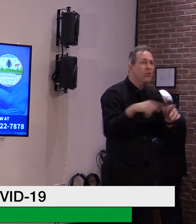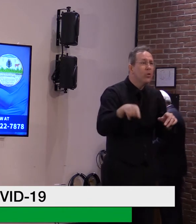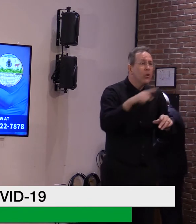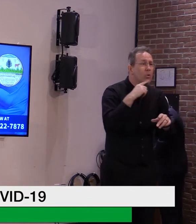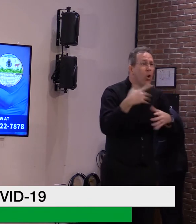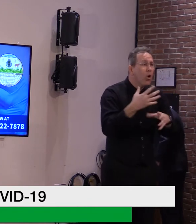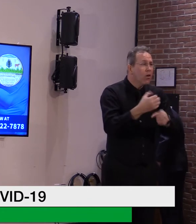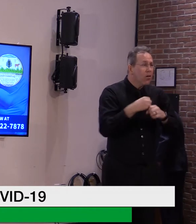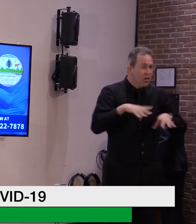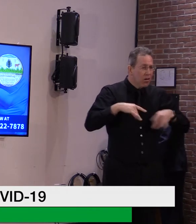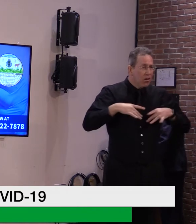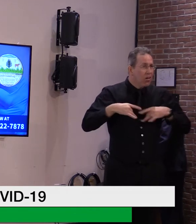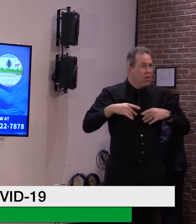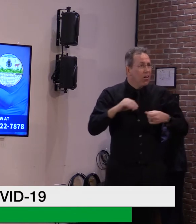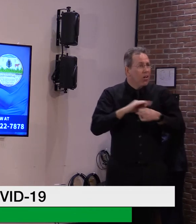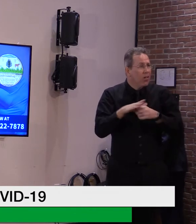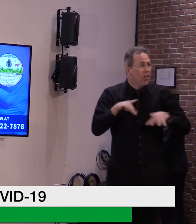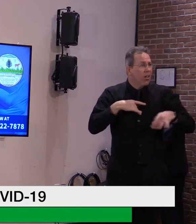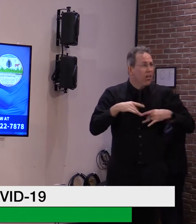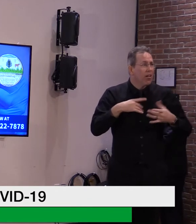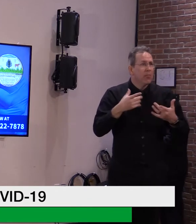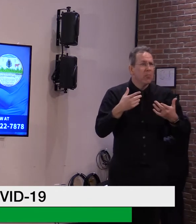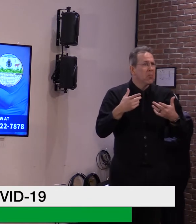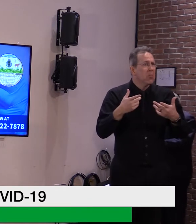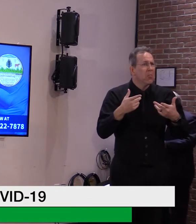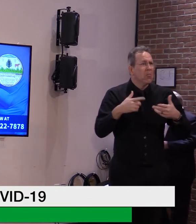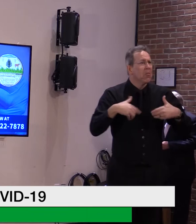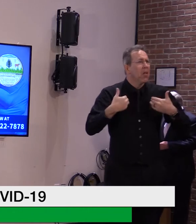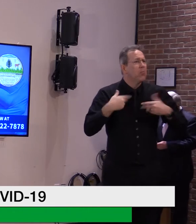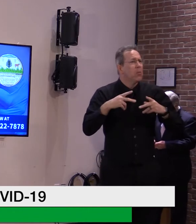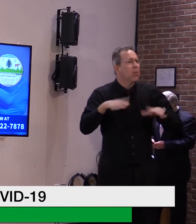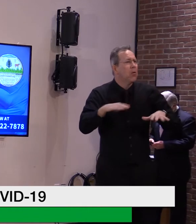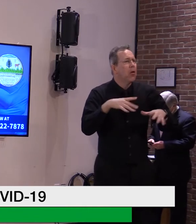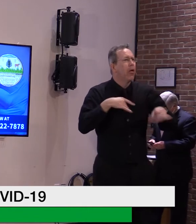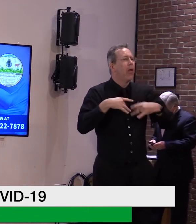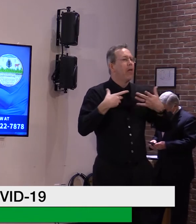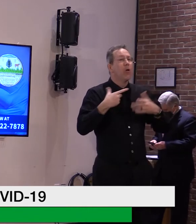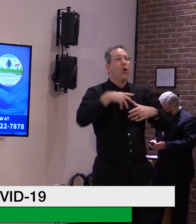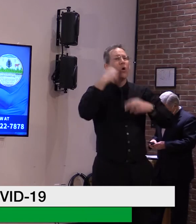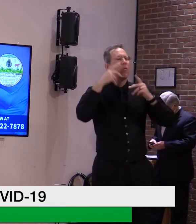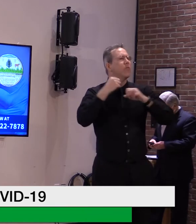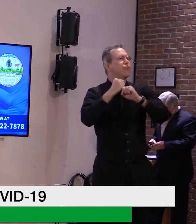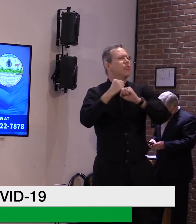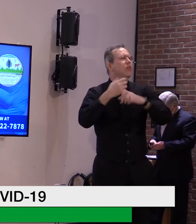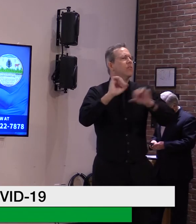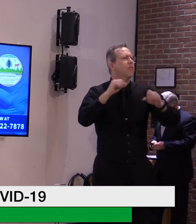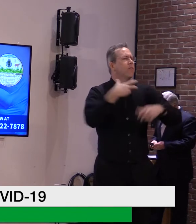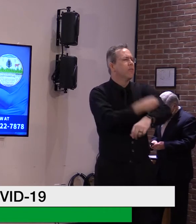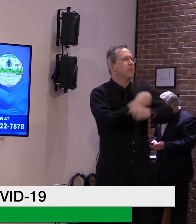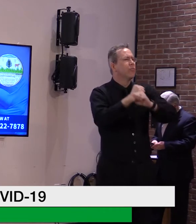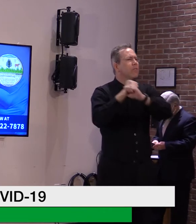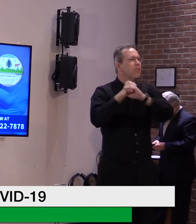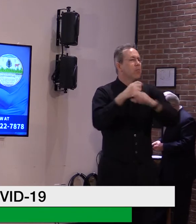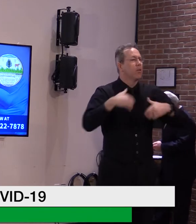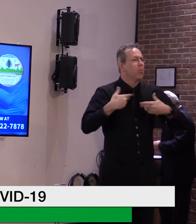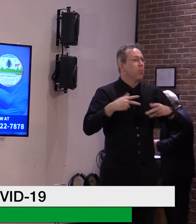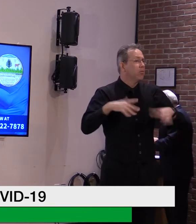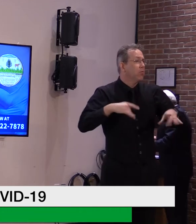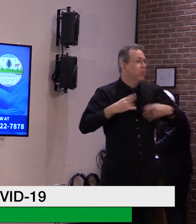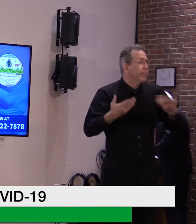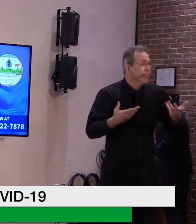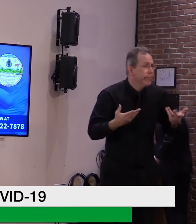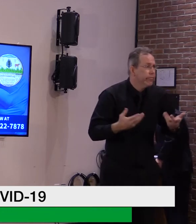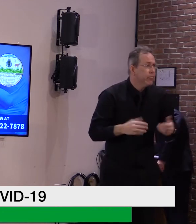concerned, um, but it seems to be at least steady and level. And, uh, and we do feel that our